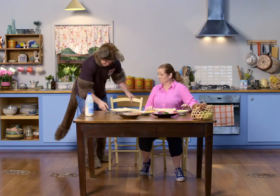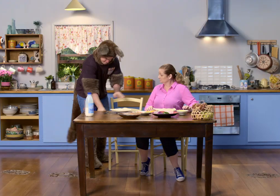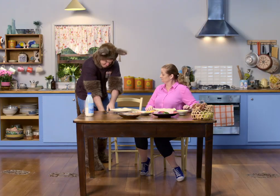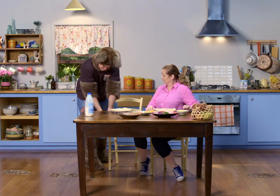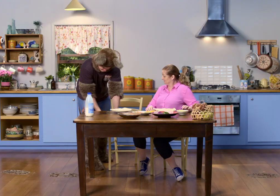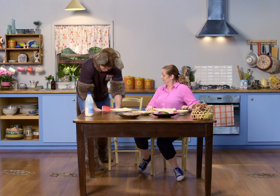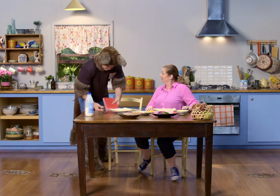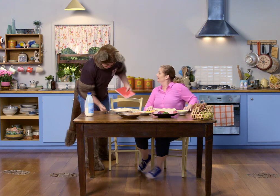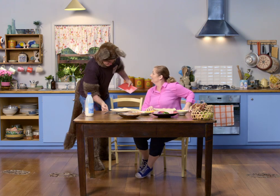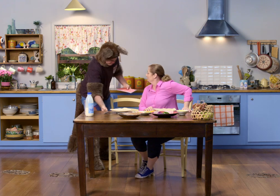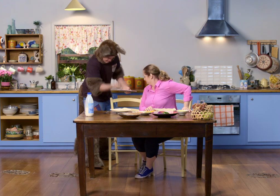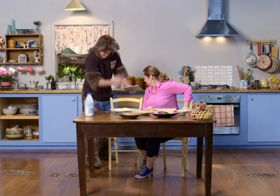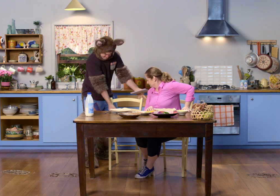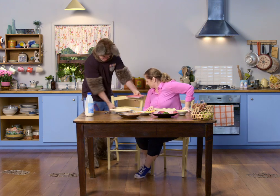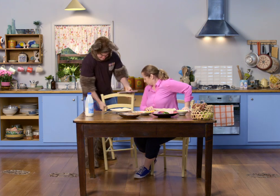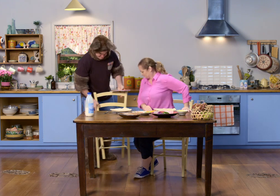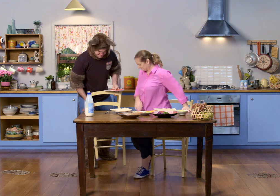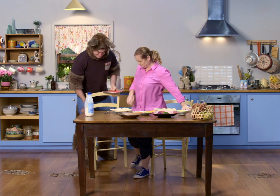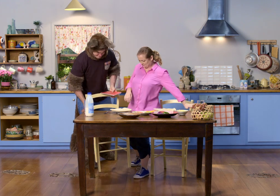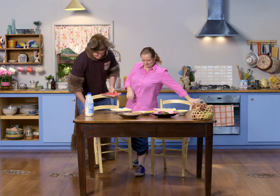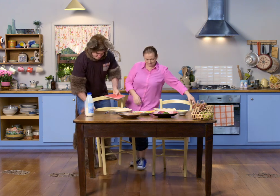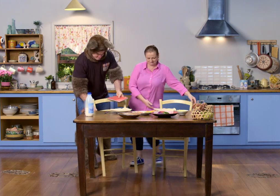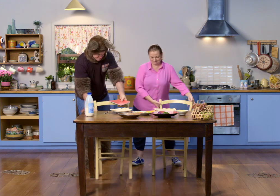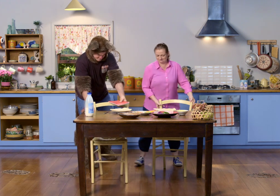Now. Come on, over here. Okay.